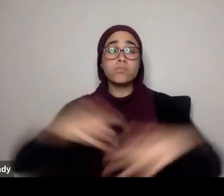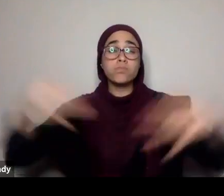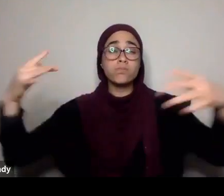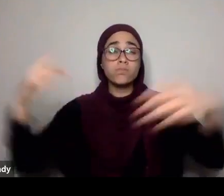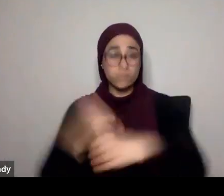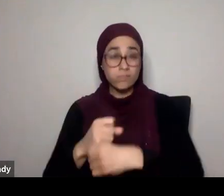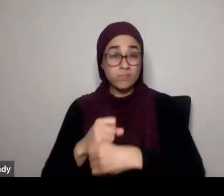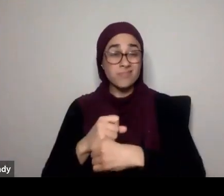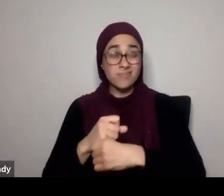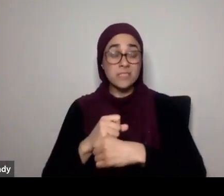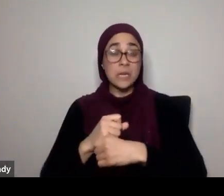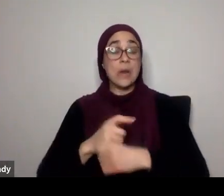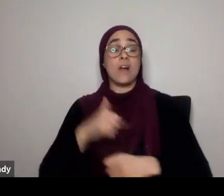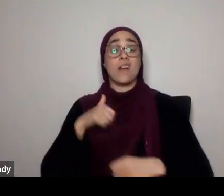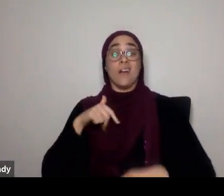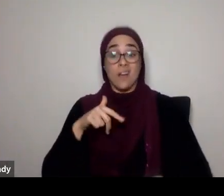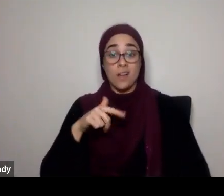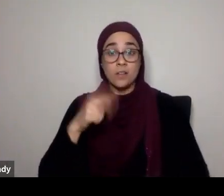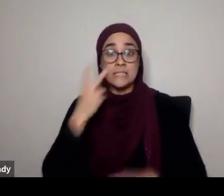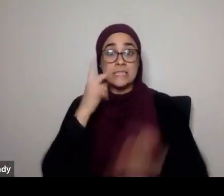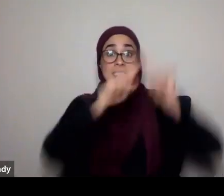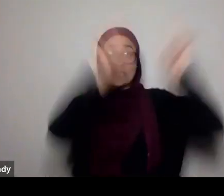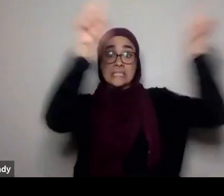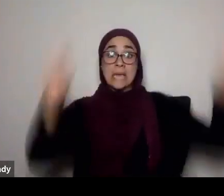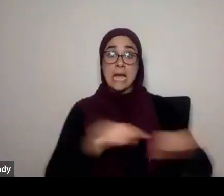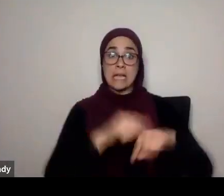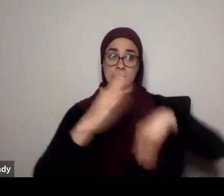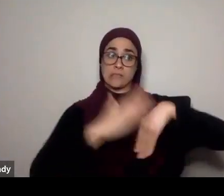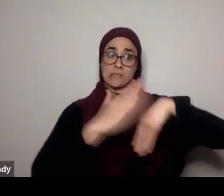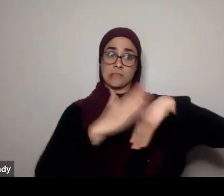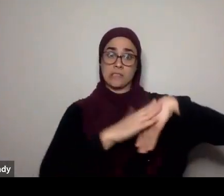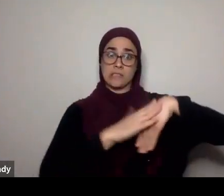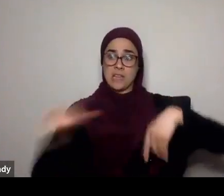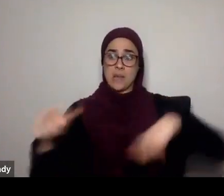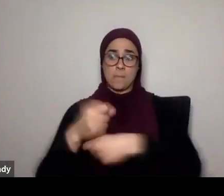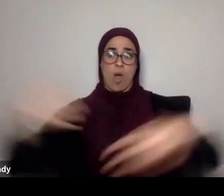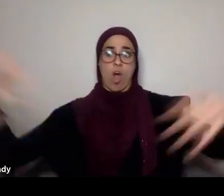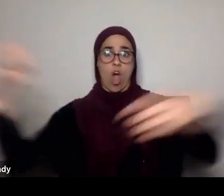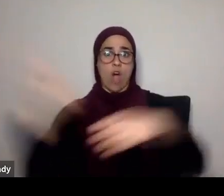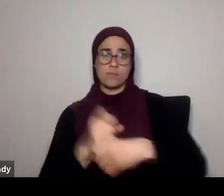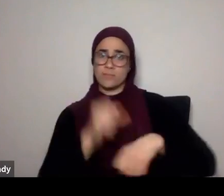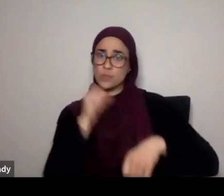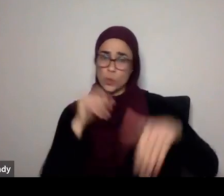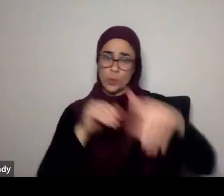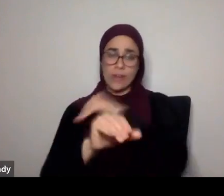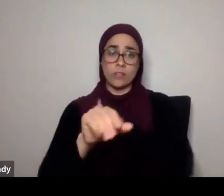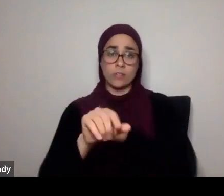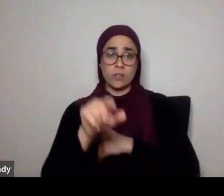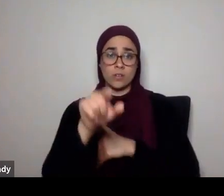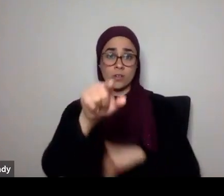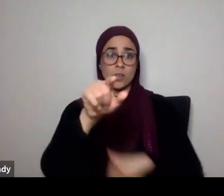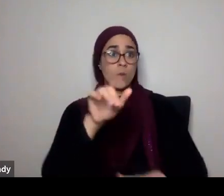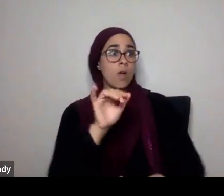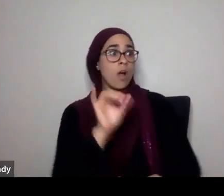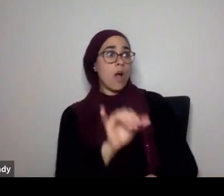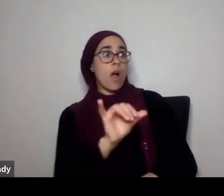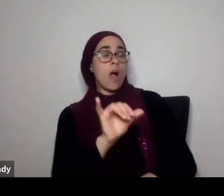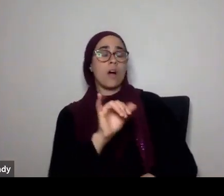And you come across this sign. What are you going to say? You're going to say, I'm so grateful that someone put this sign up or else I would have lost my life.